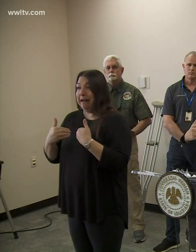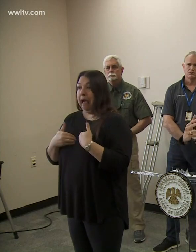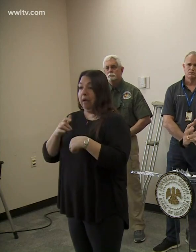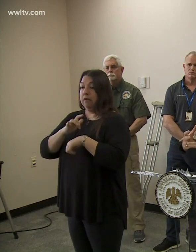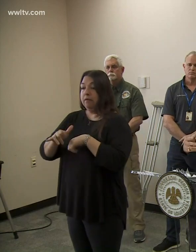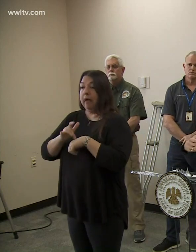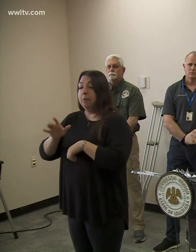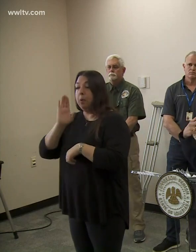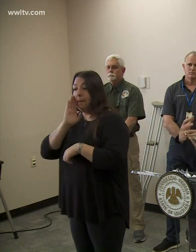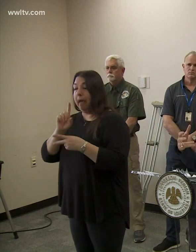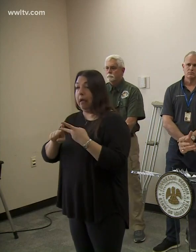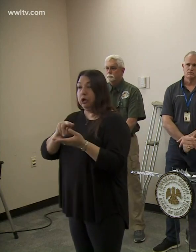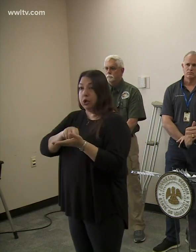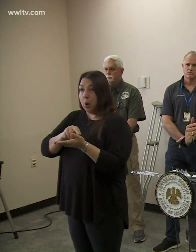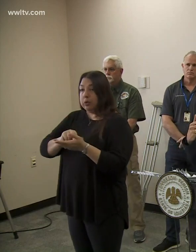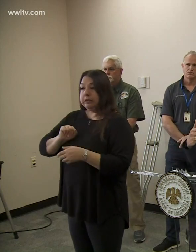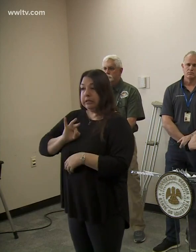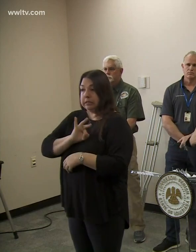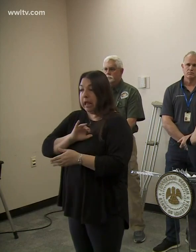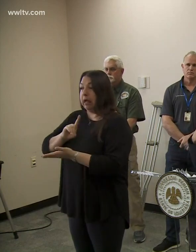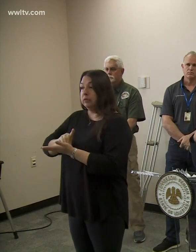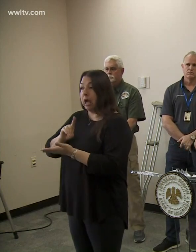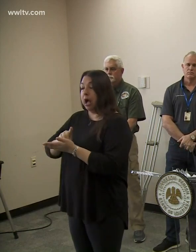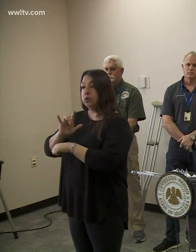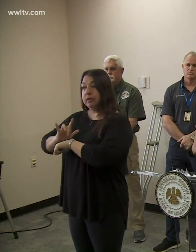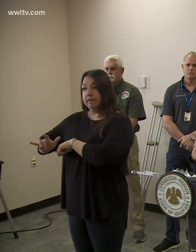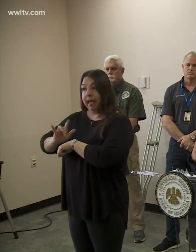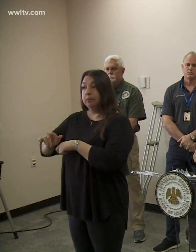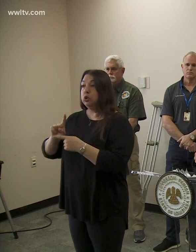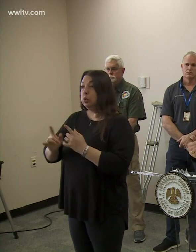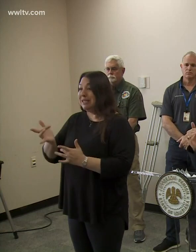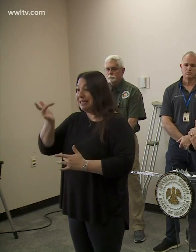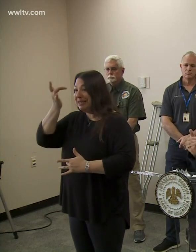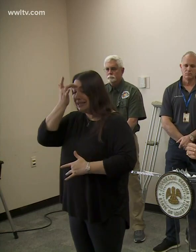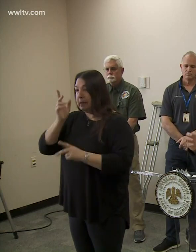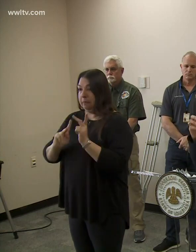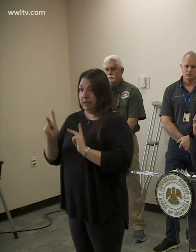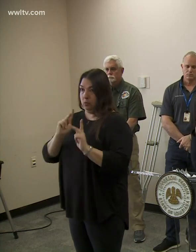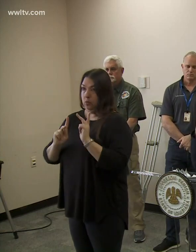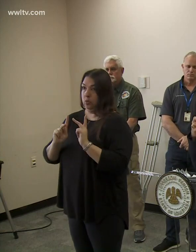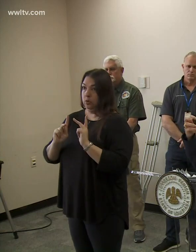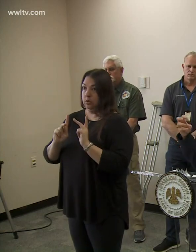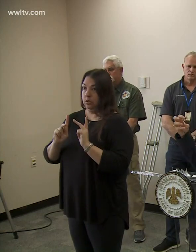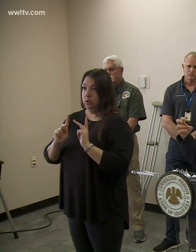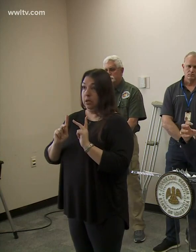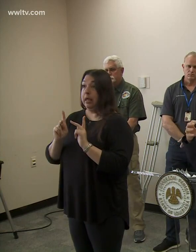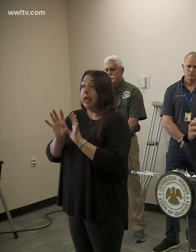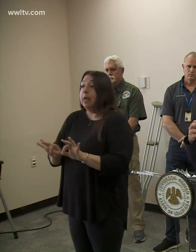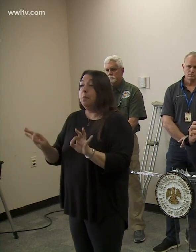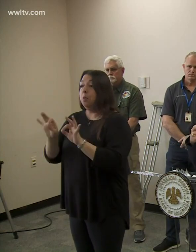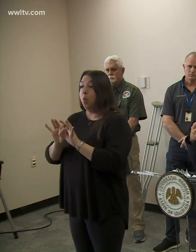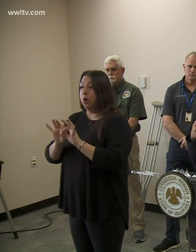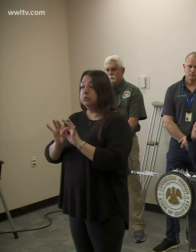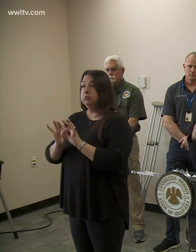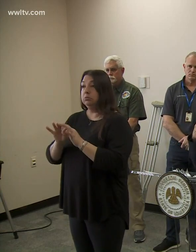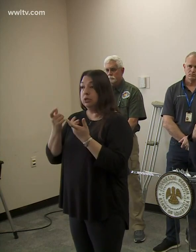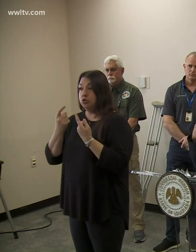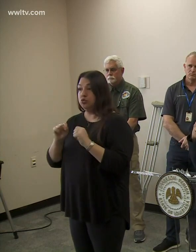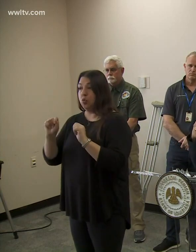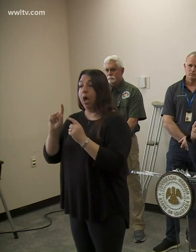beds, nursing staff, doctors to our sickest patients. So the key is to lengthen this